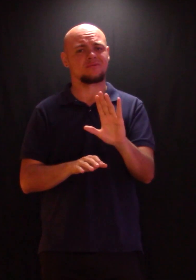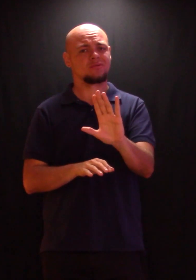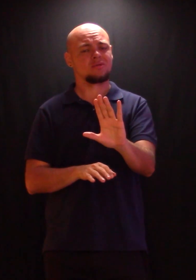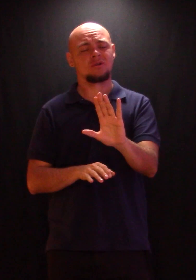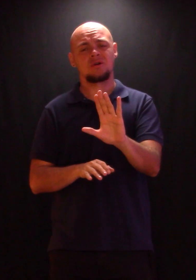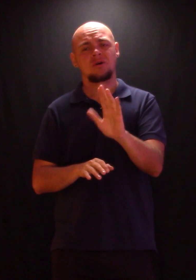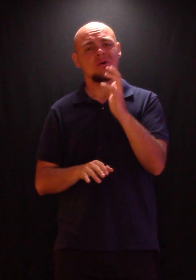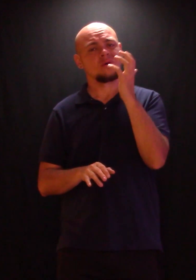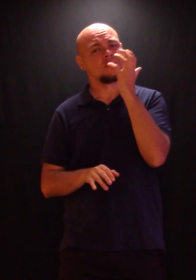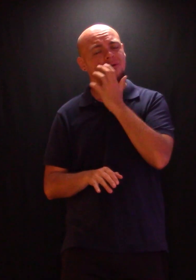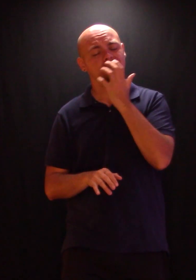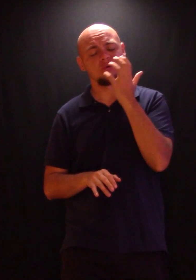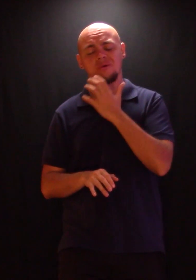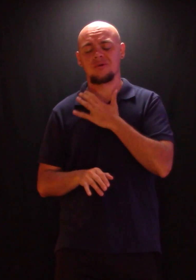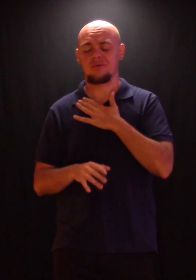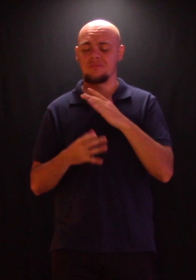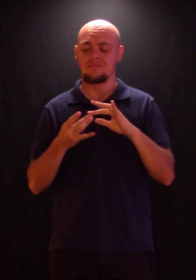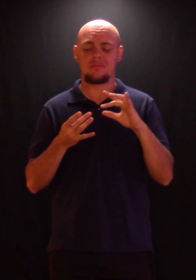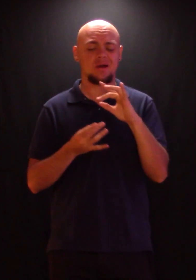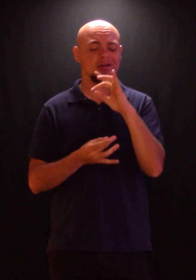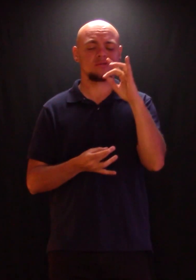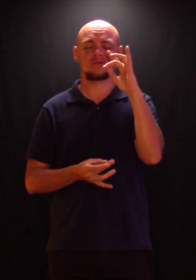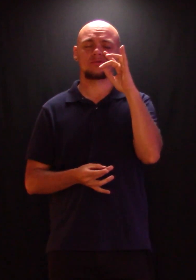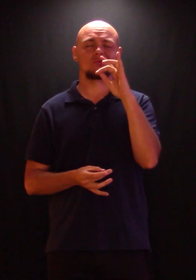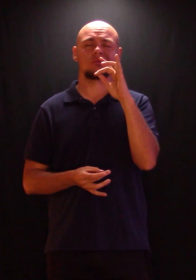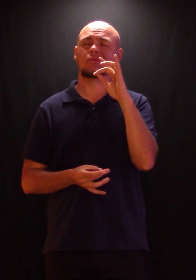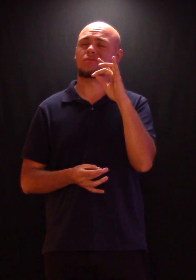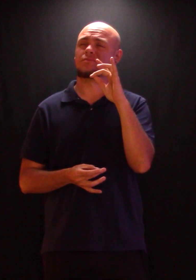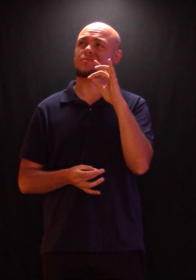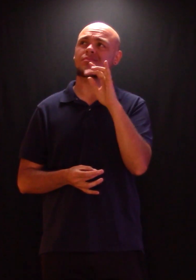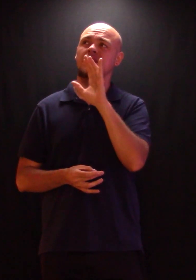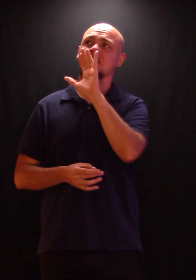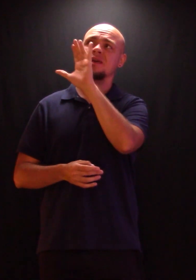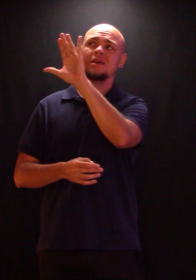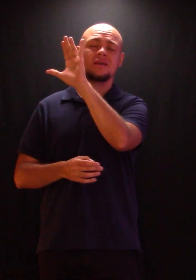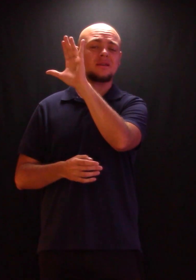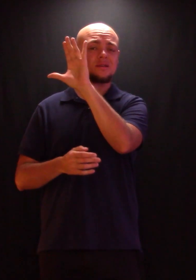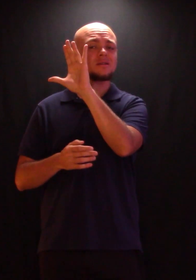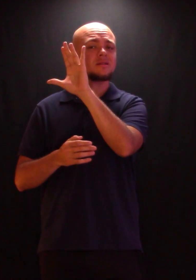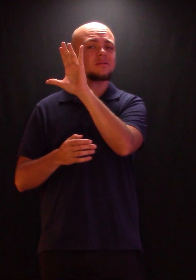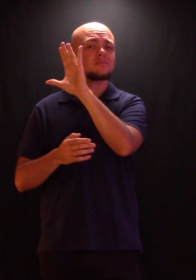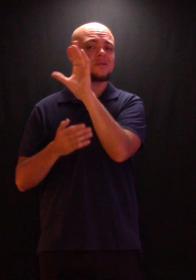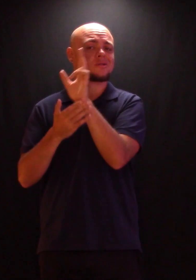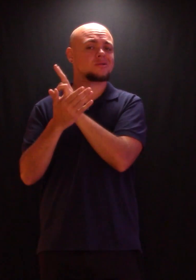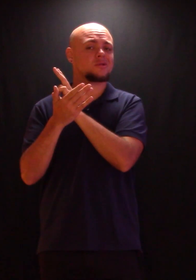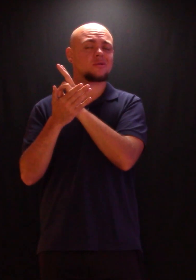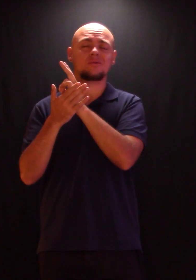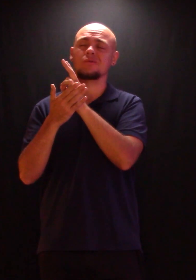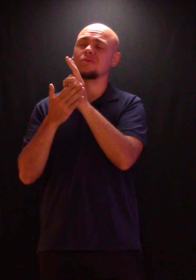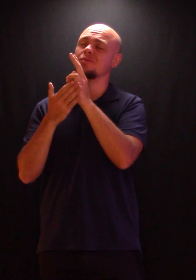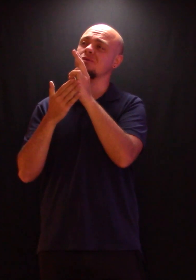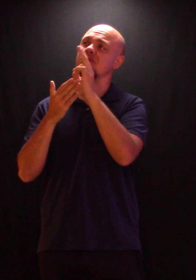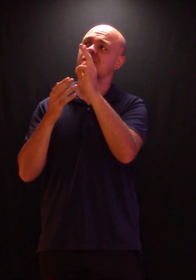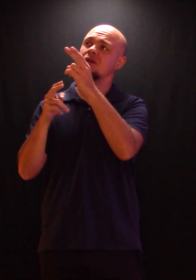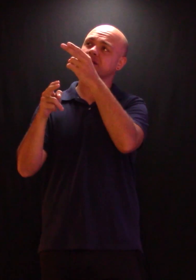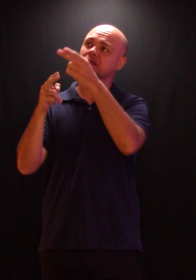never before, O my soul I worship Your